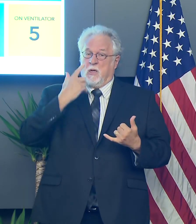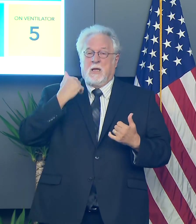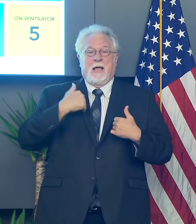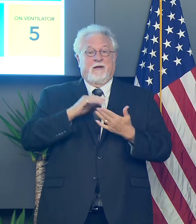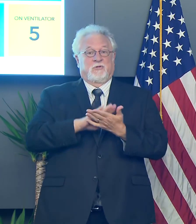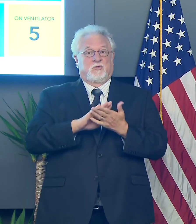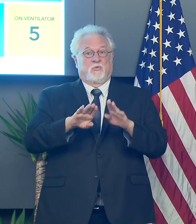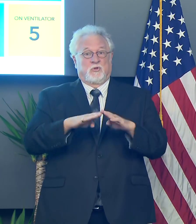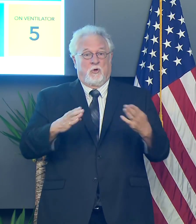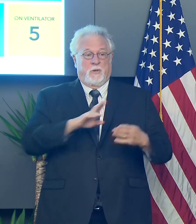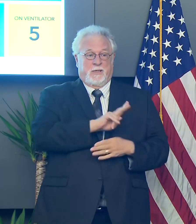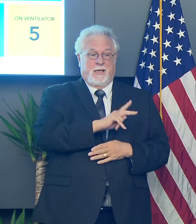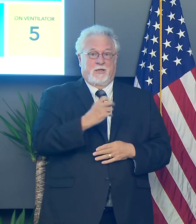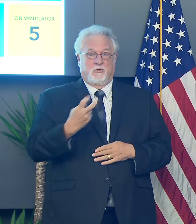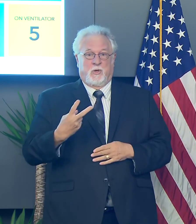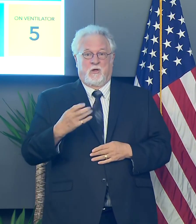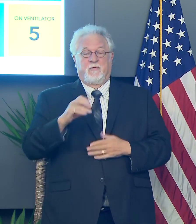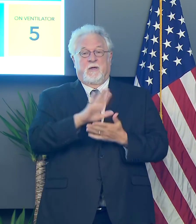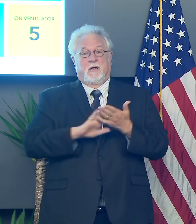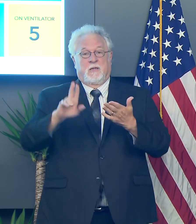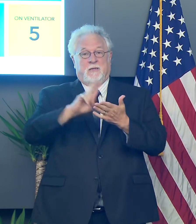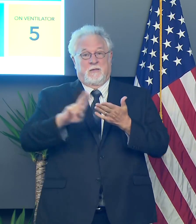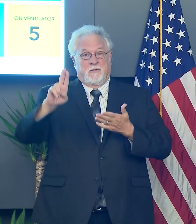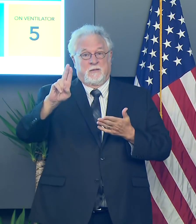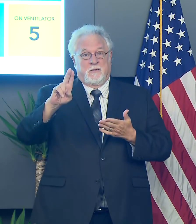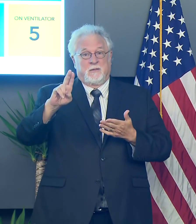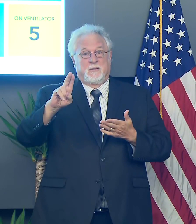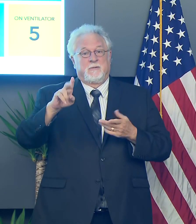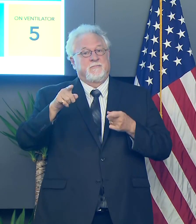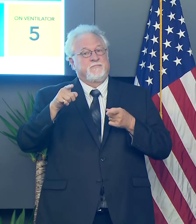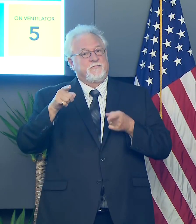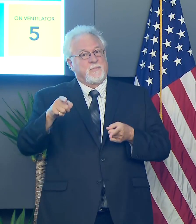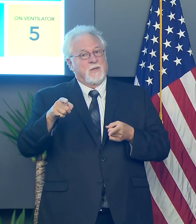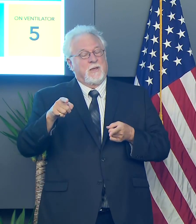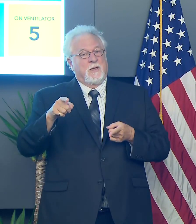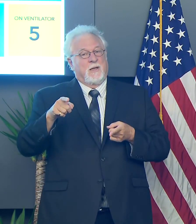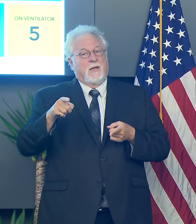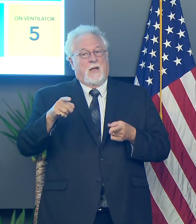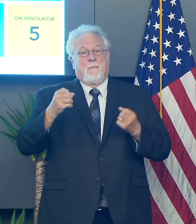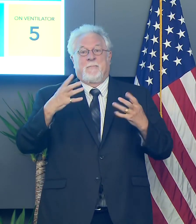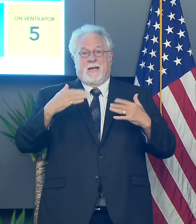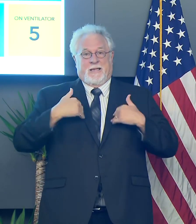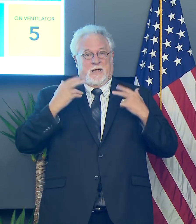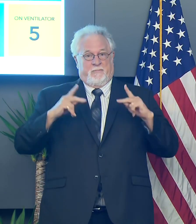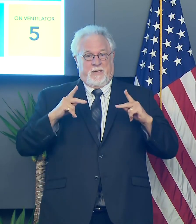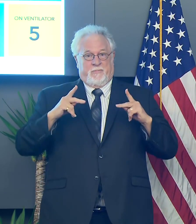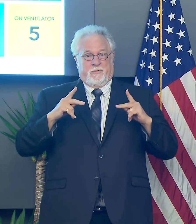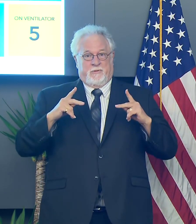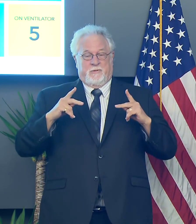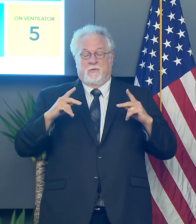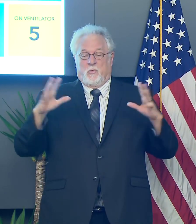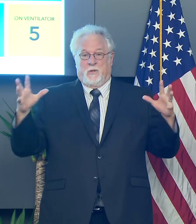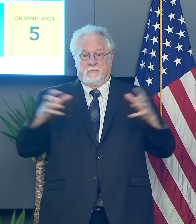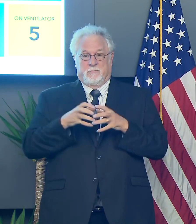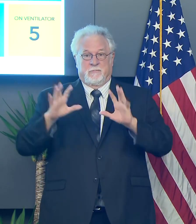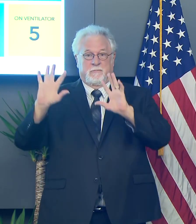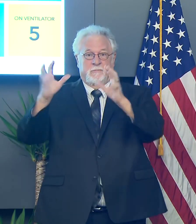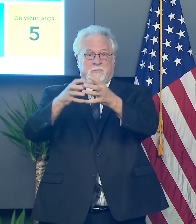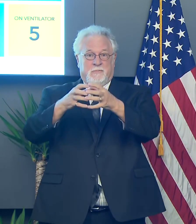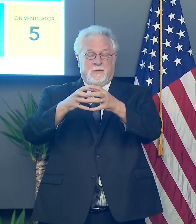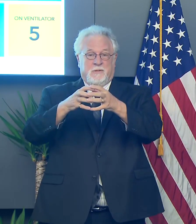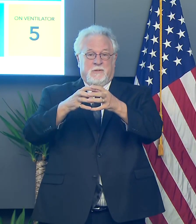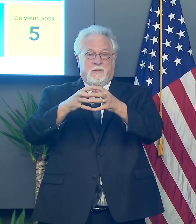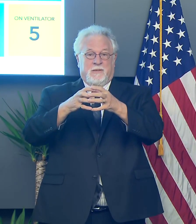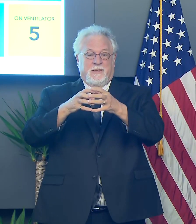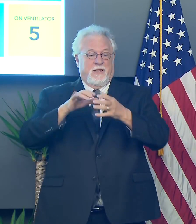have schools open in K through 12 and higher education where, where many young people are going to be coming together, uh, in